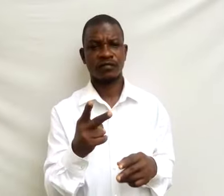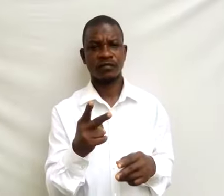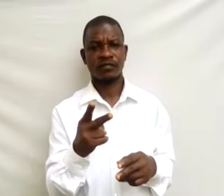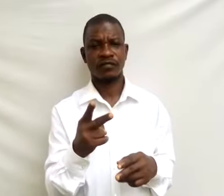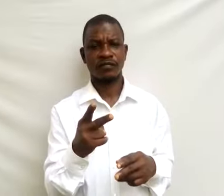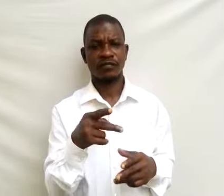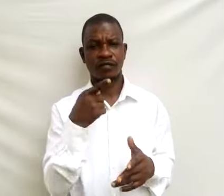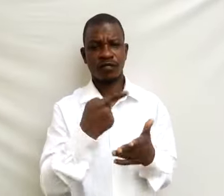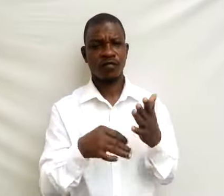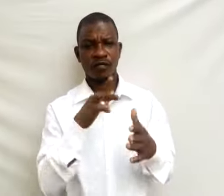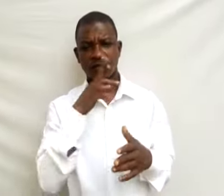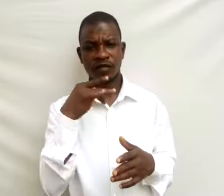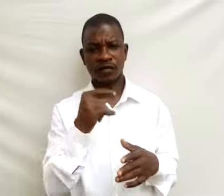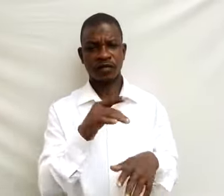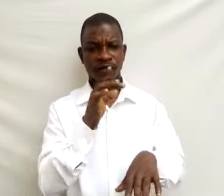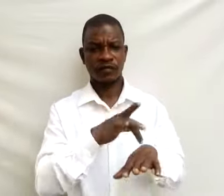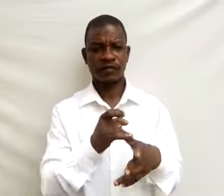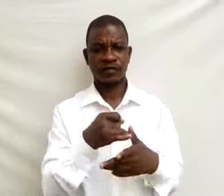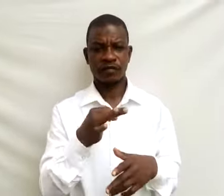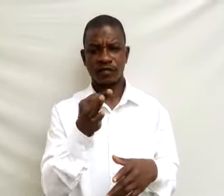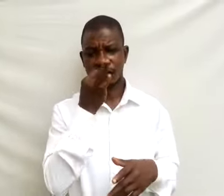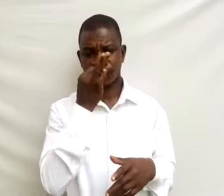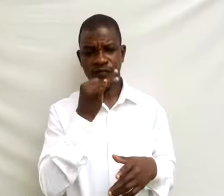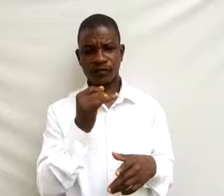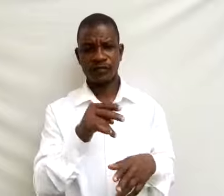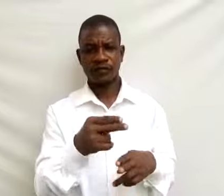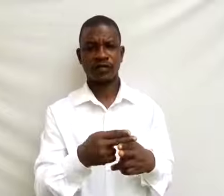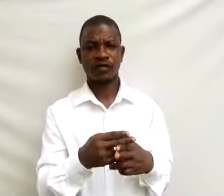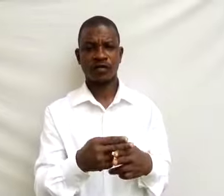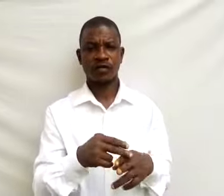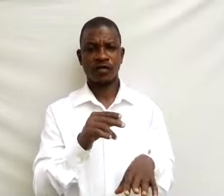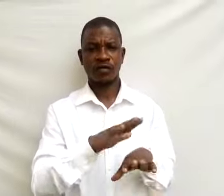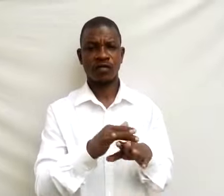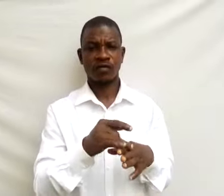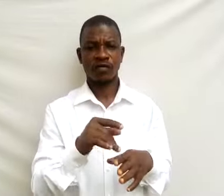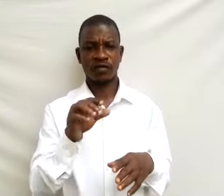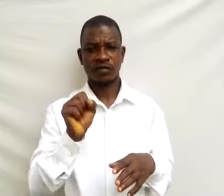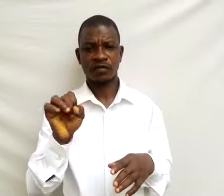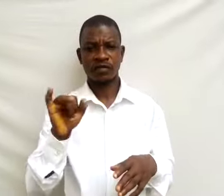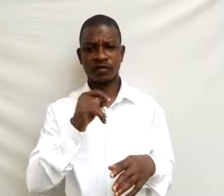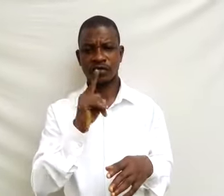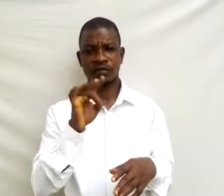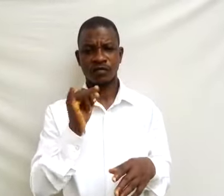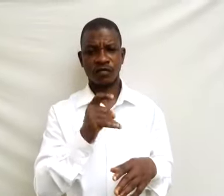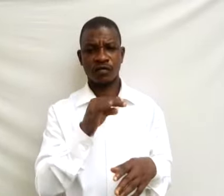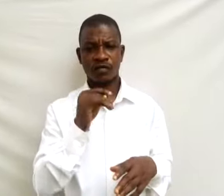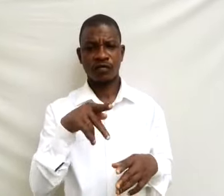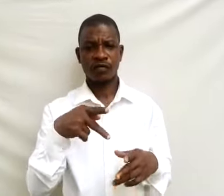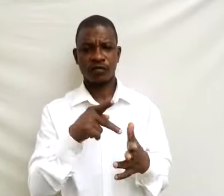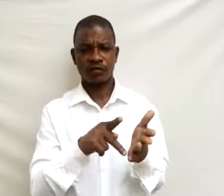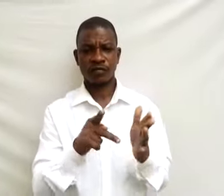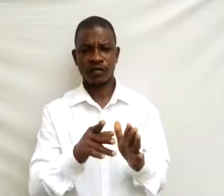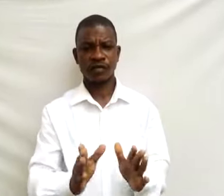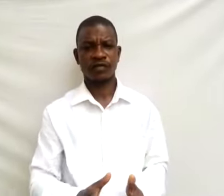What are the effects of food shortage on the size of a population? 11.